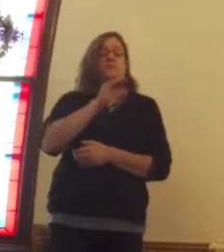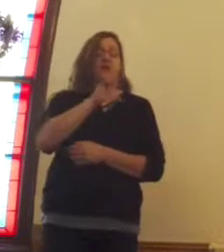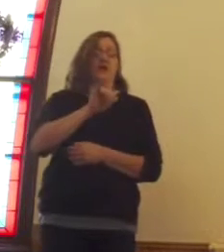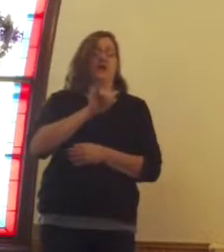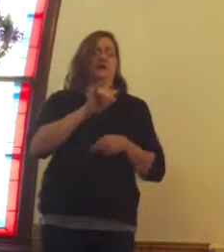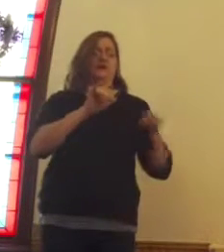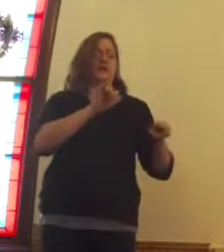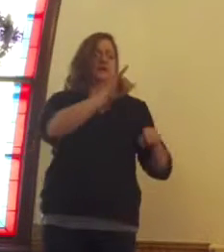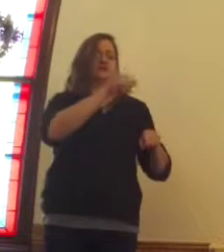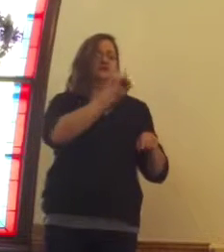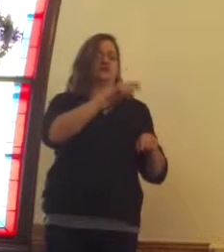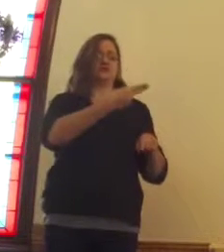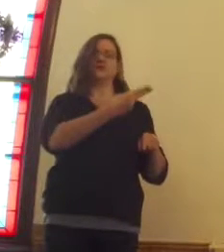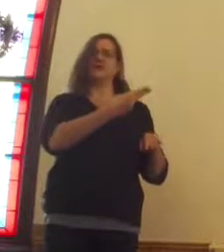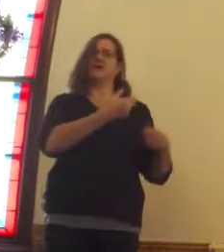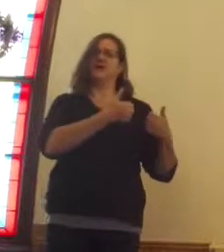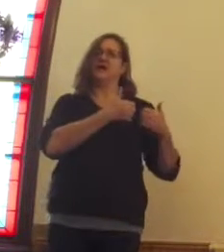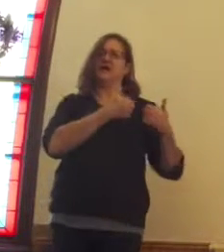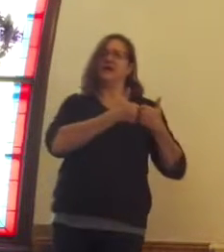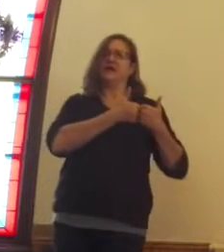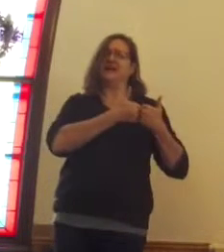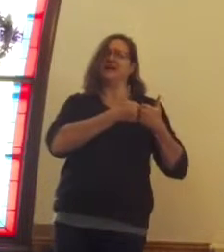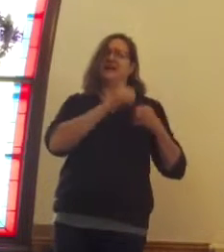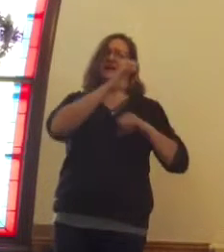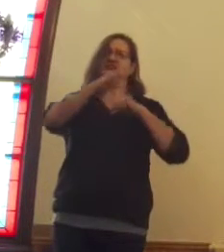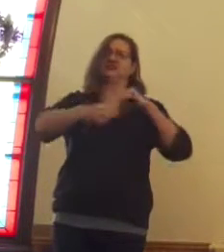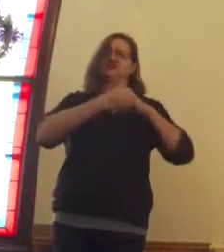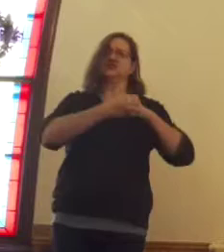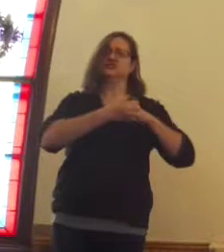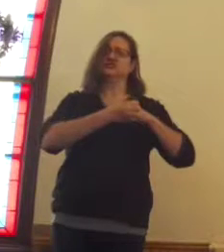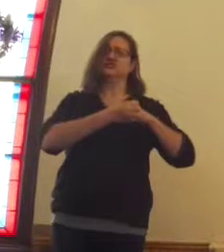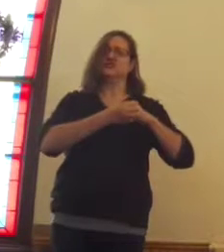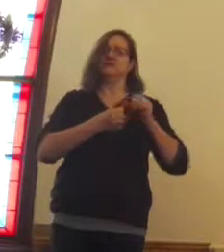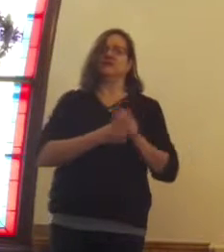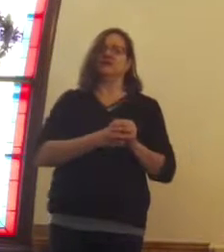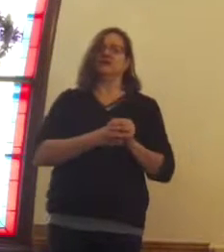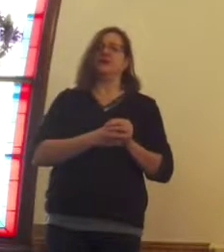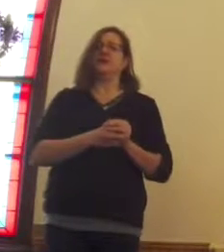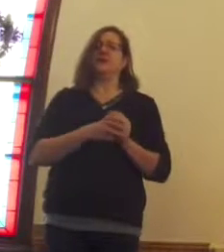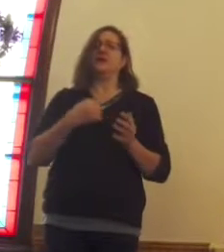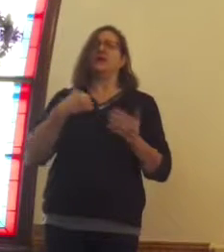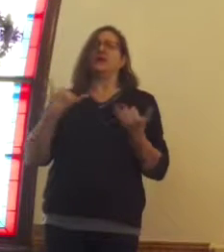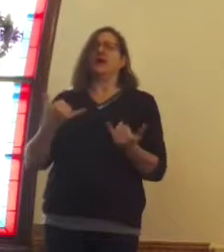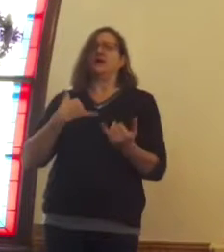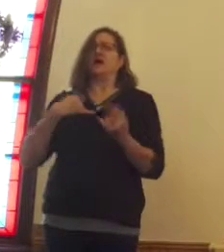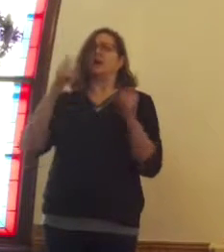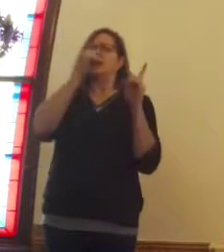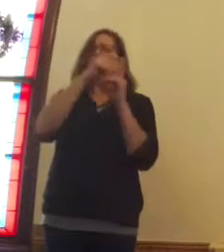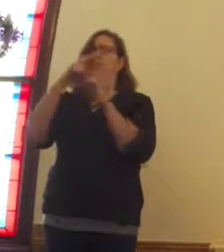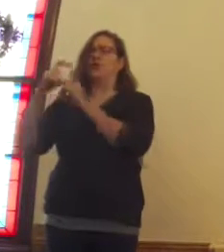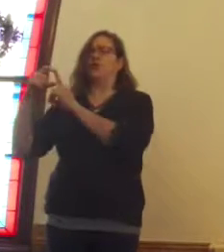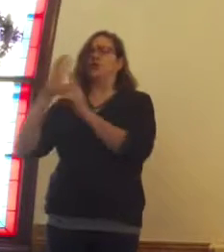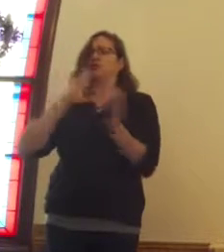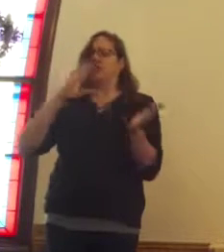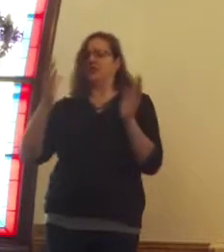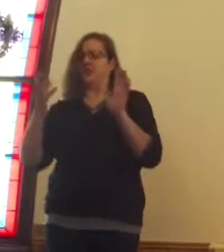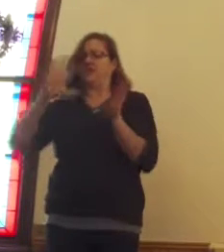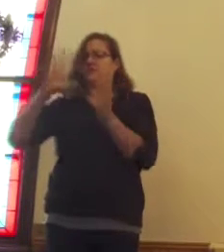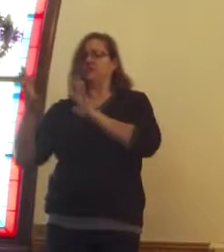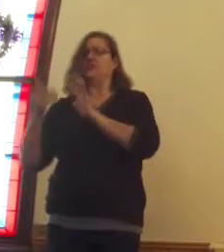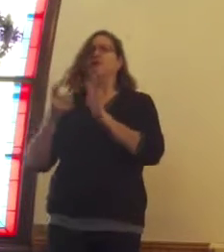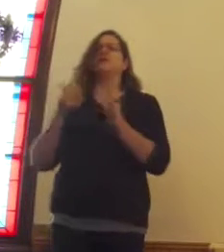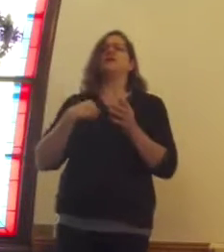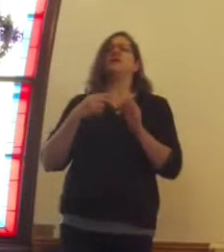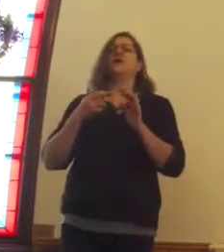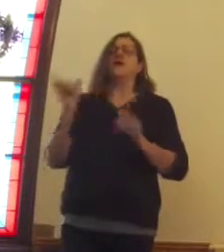And some biblical translations will use the word bethrowd, which in ancient biblical times means